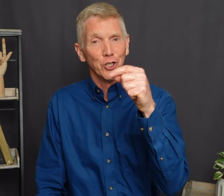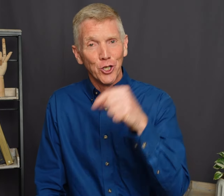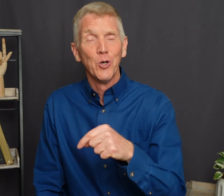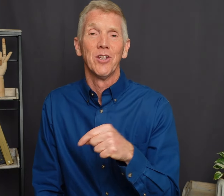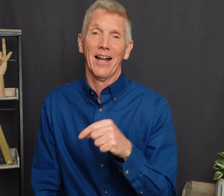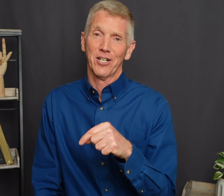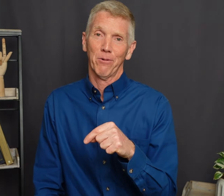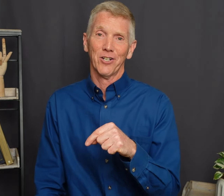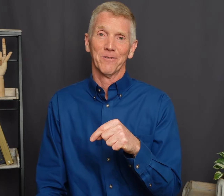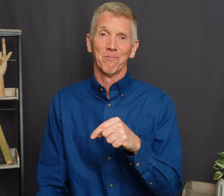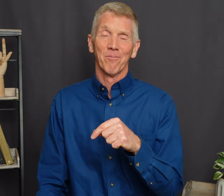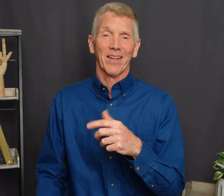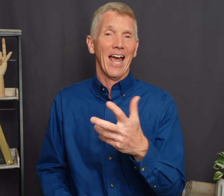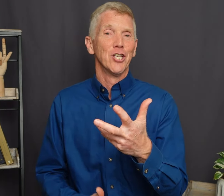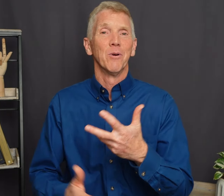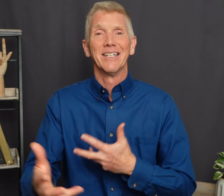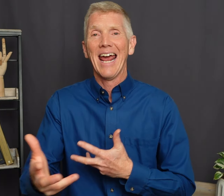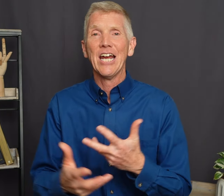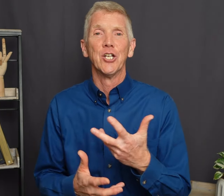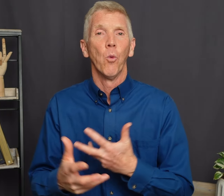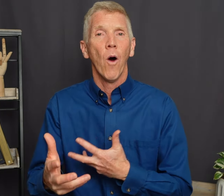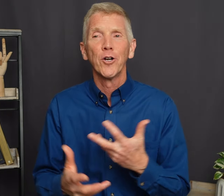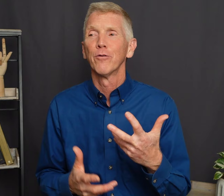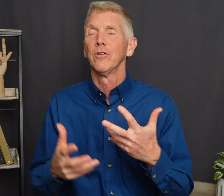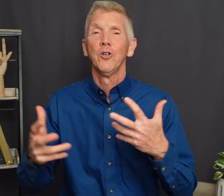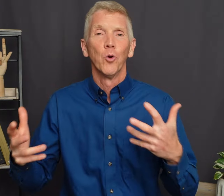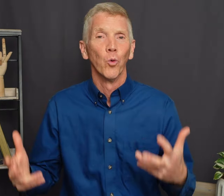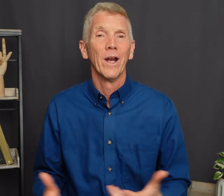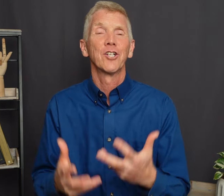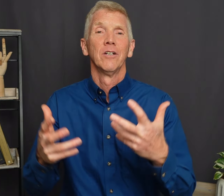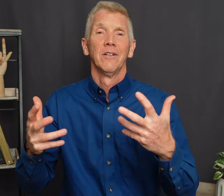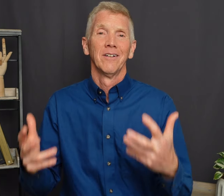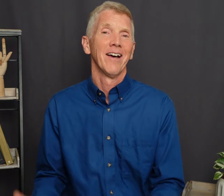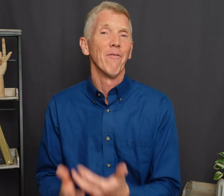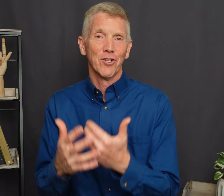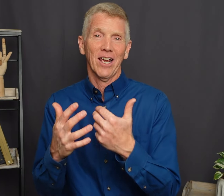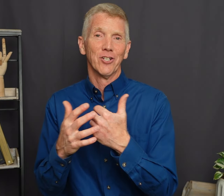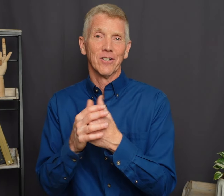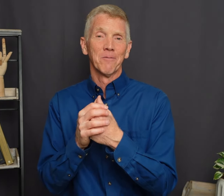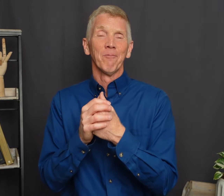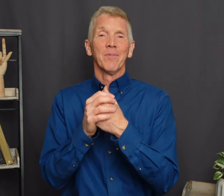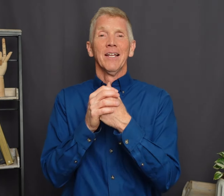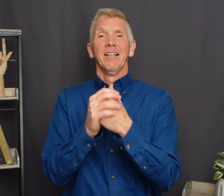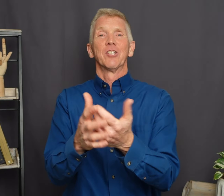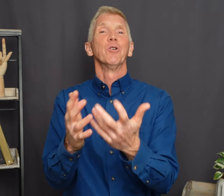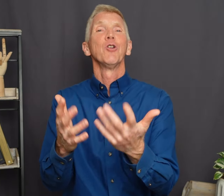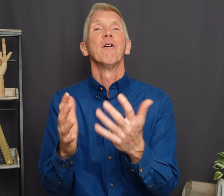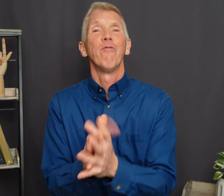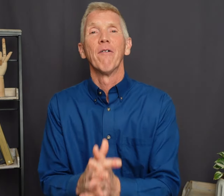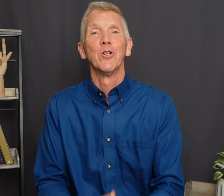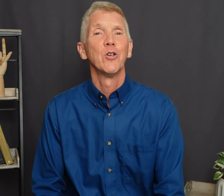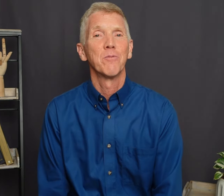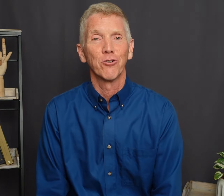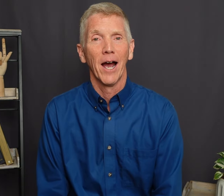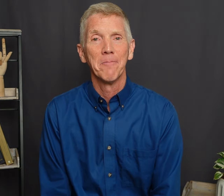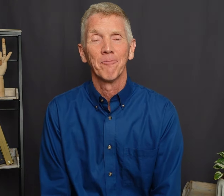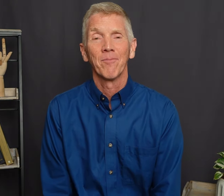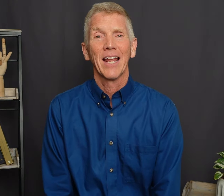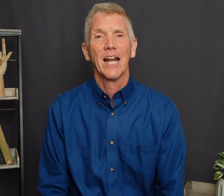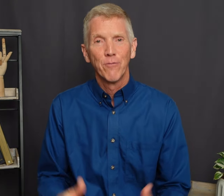use that expression As you engage In wonderful Rich conversations Listen Would you do me a favor? Would you subscribe? And if